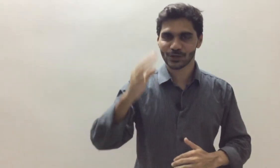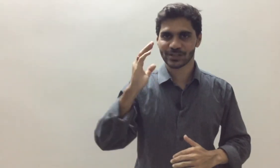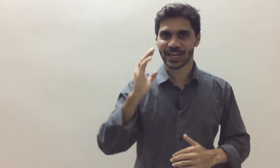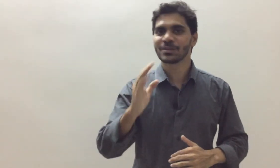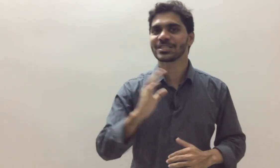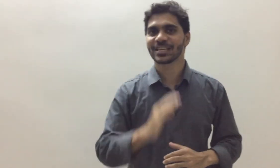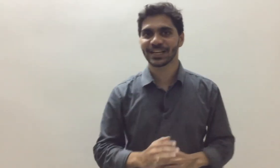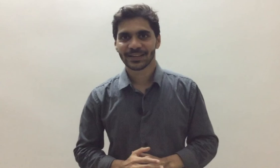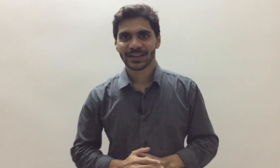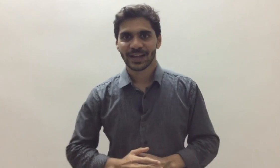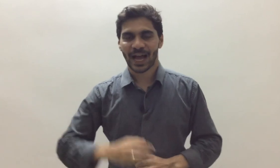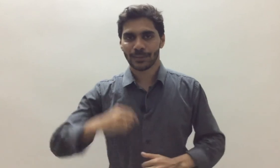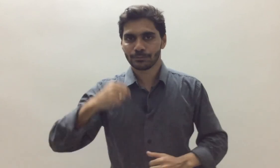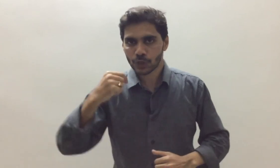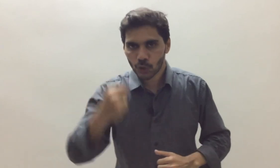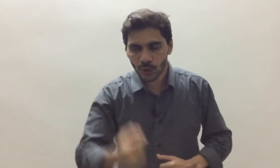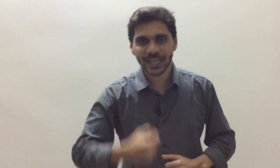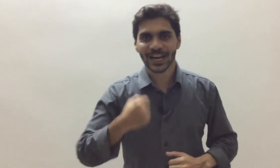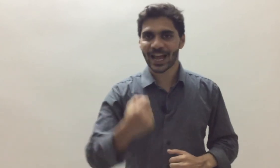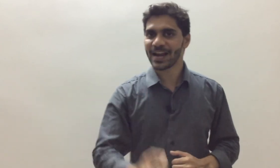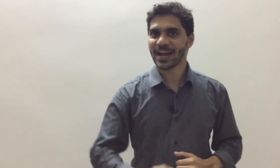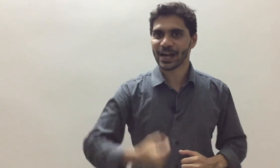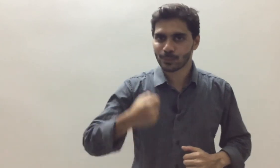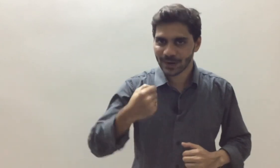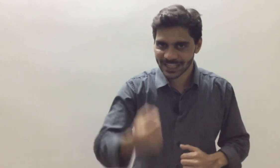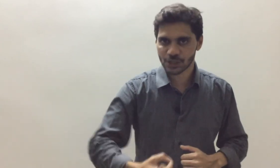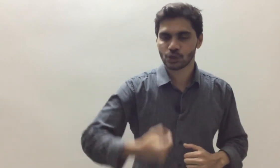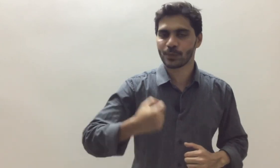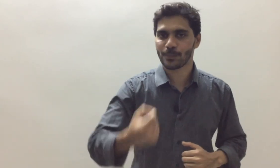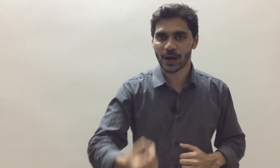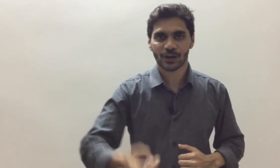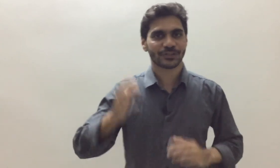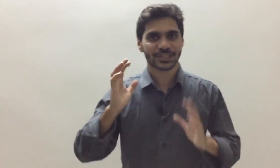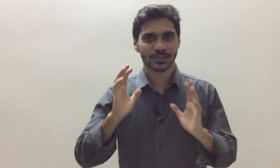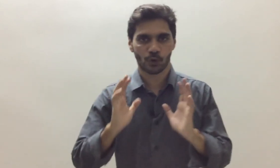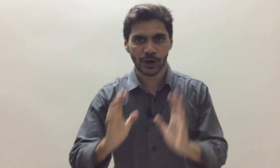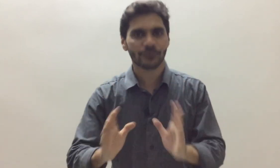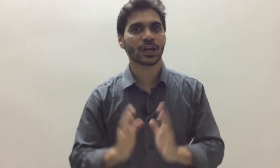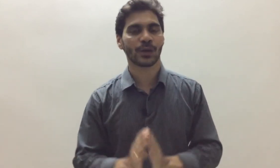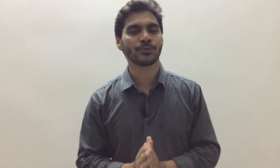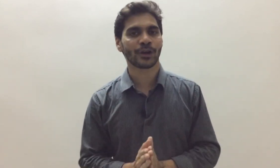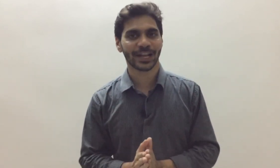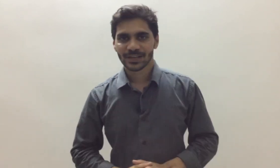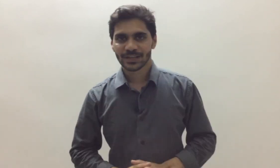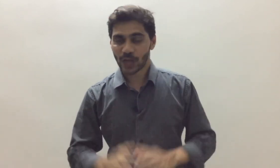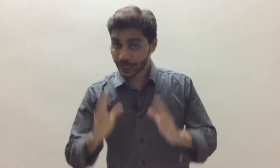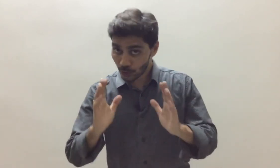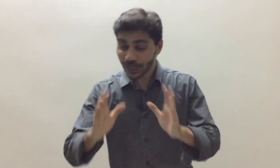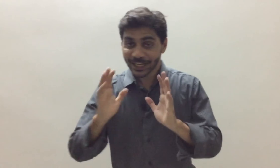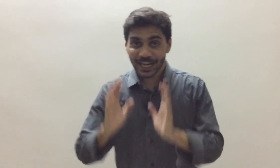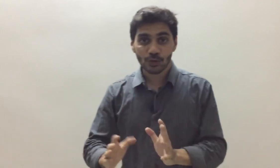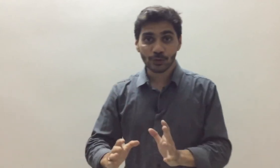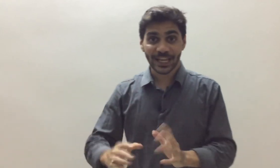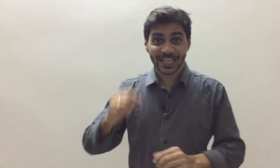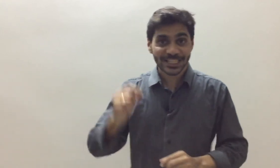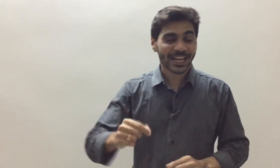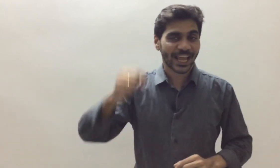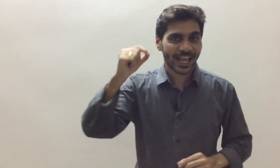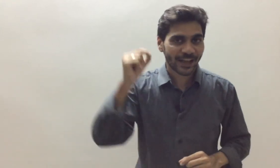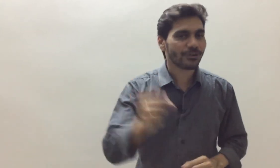Simon Sinek. I'm truly glad and blessed to be a part of this wonderful community. So I truly tell you, each and everyone